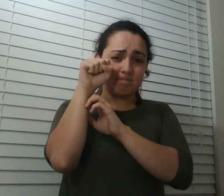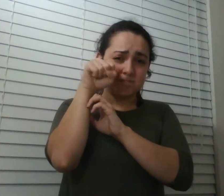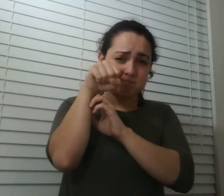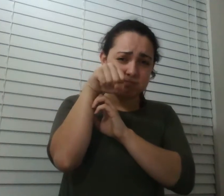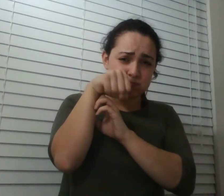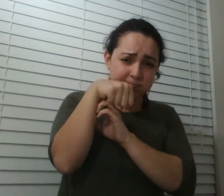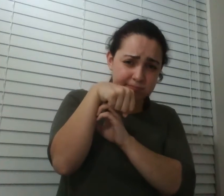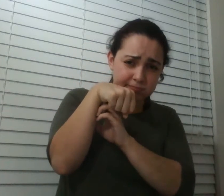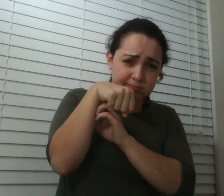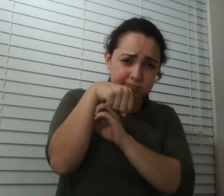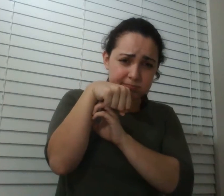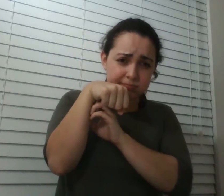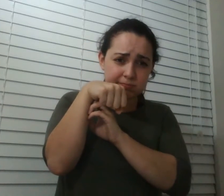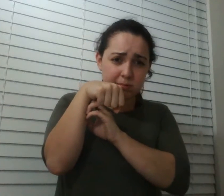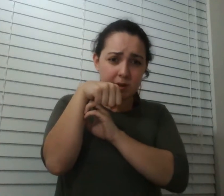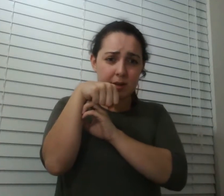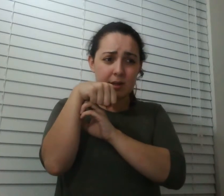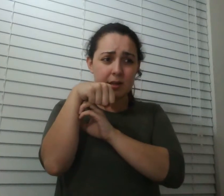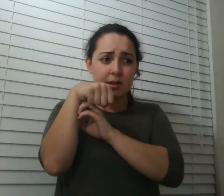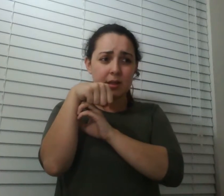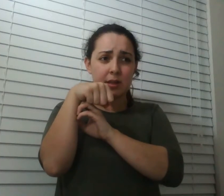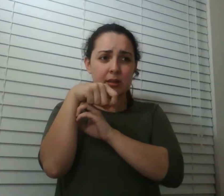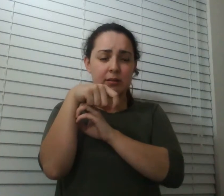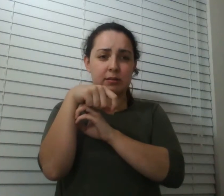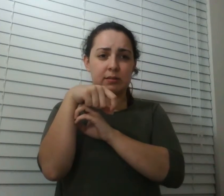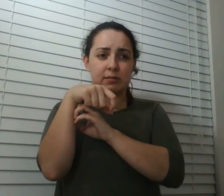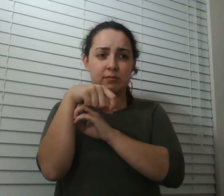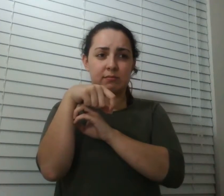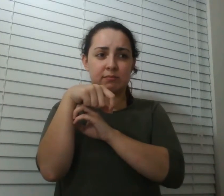and then began consuming his own innards